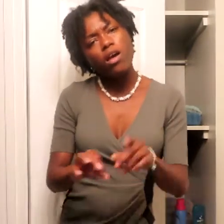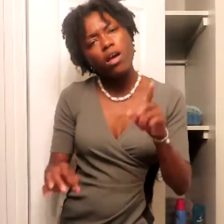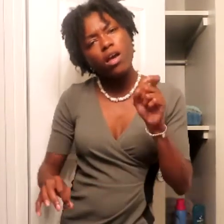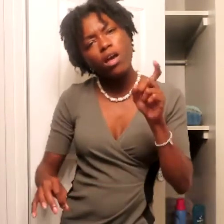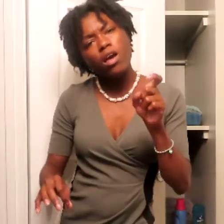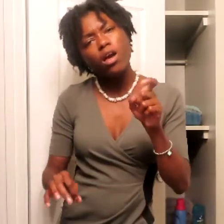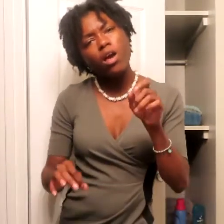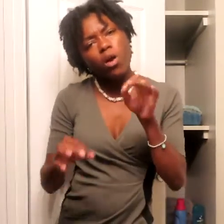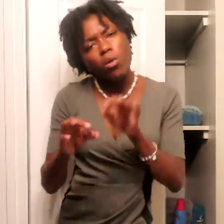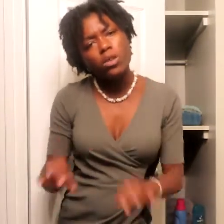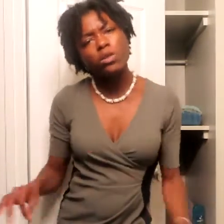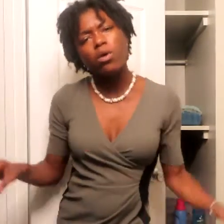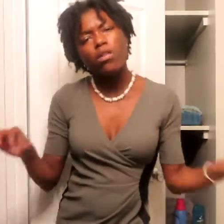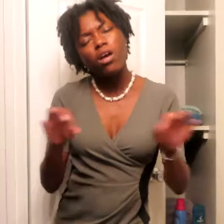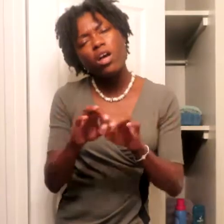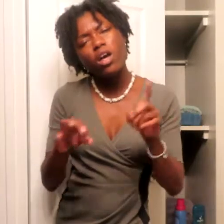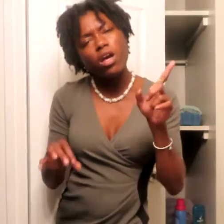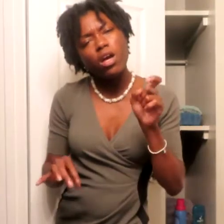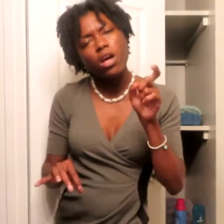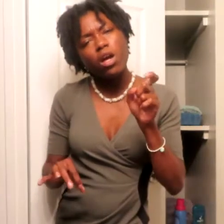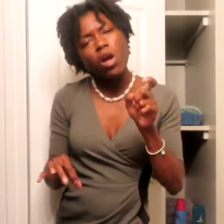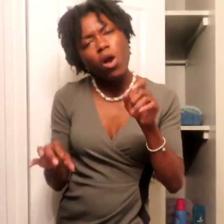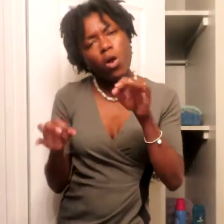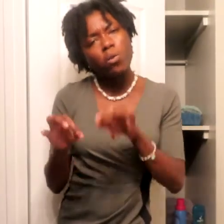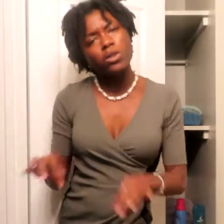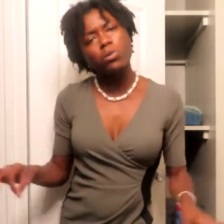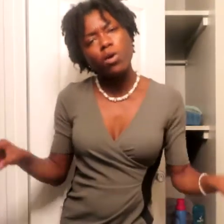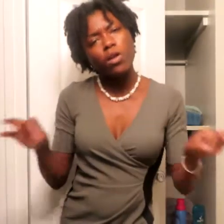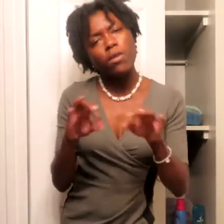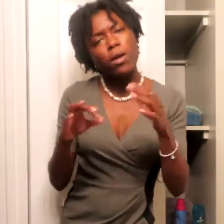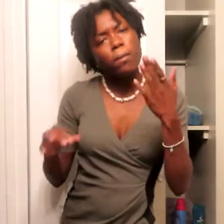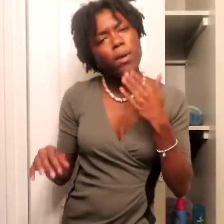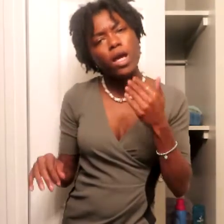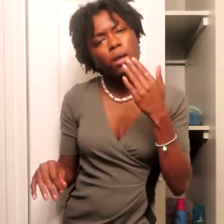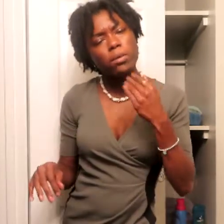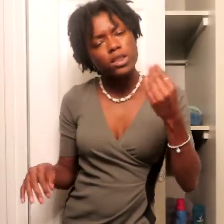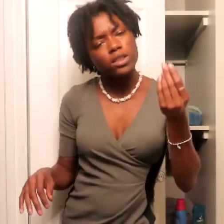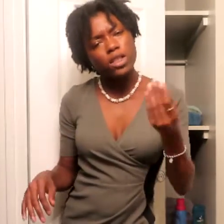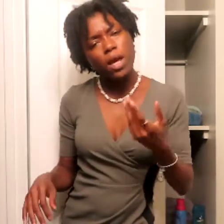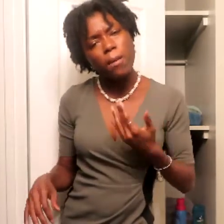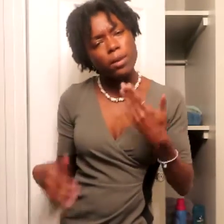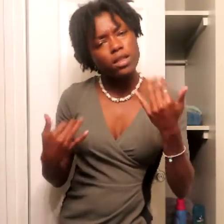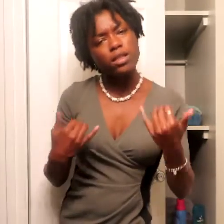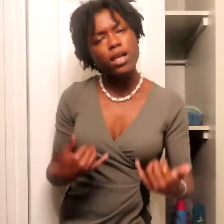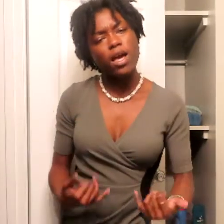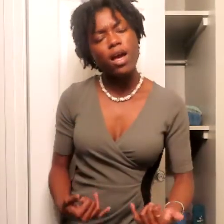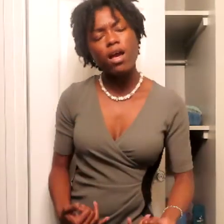was it worth it, was it worth it, baby tell me girl